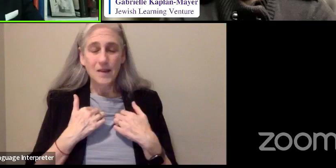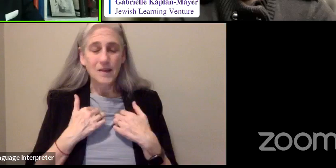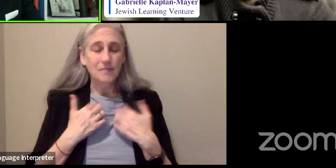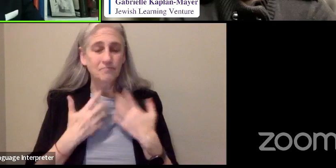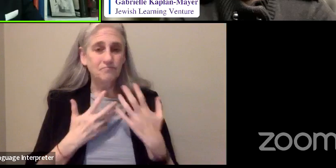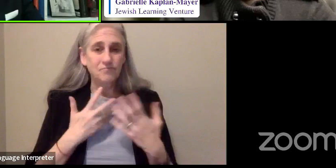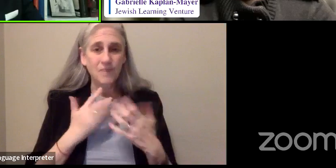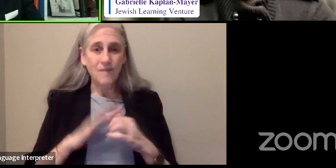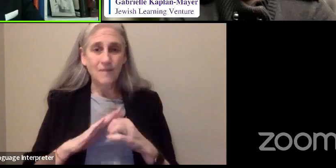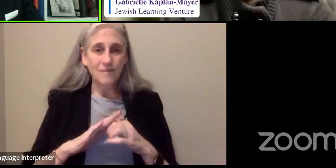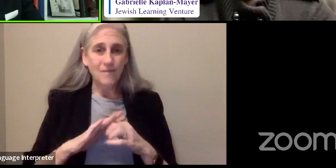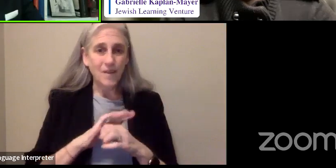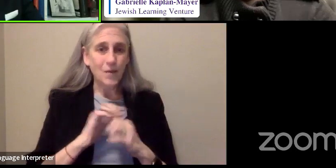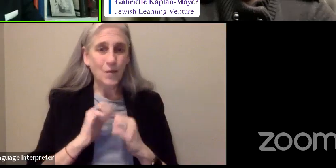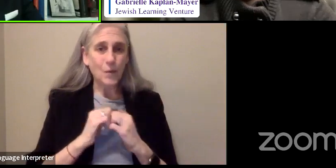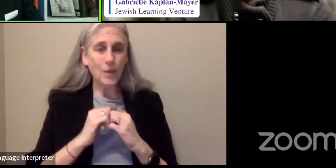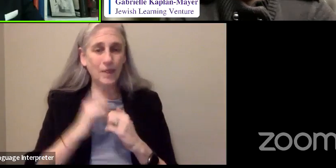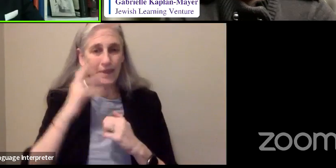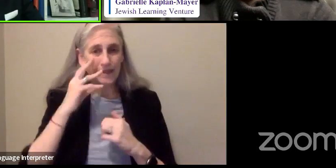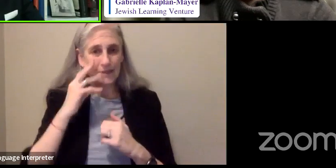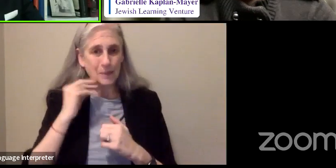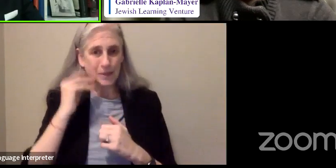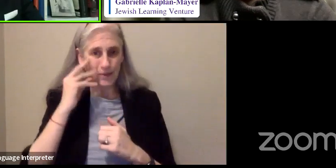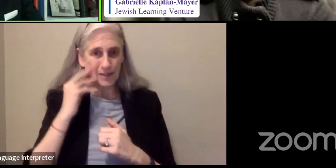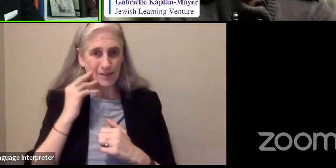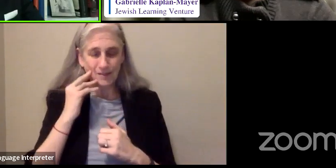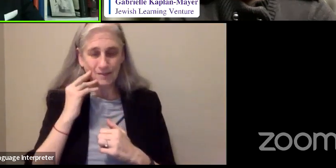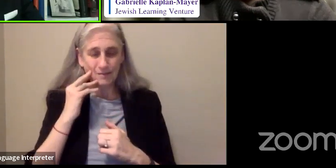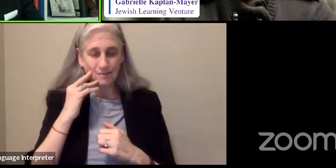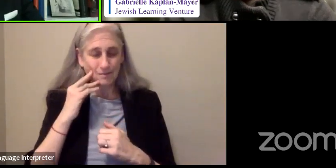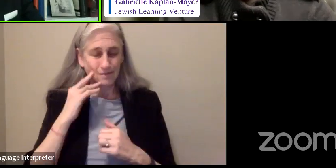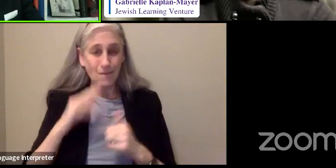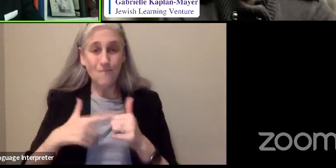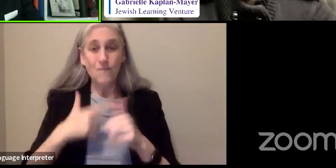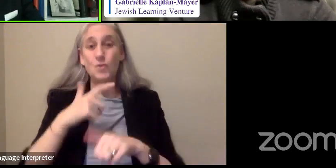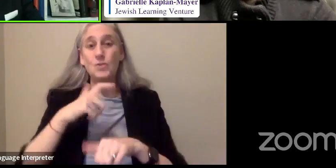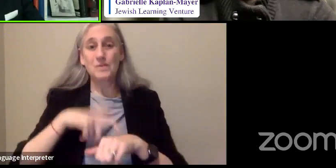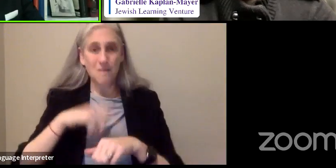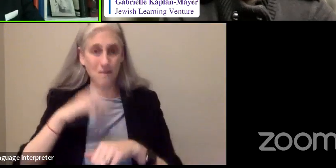experiences that I had obviously never encountered before.